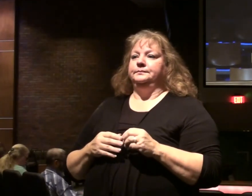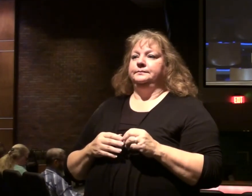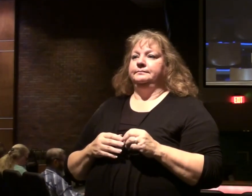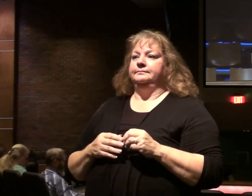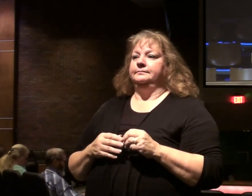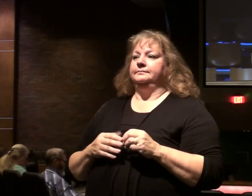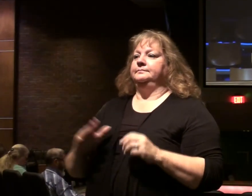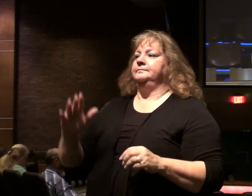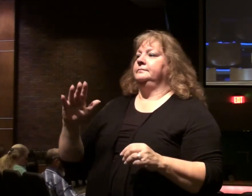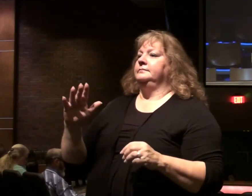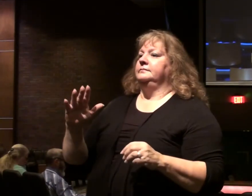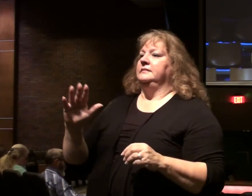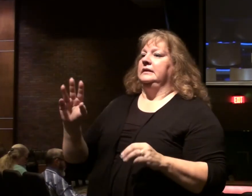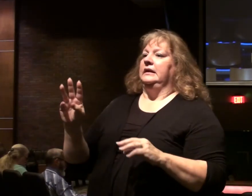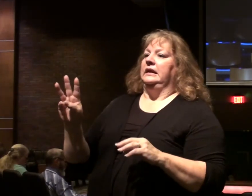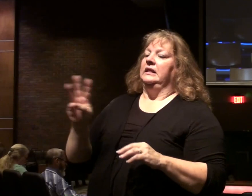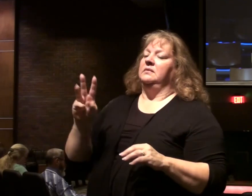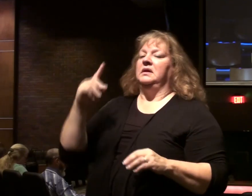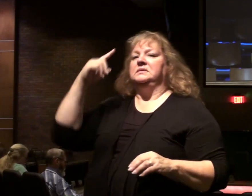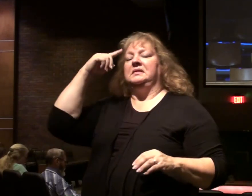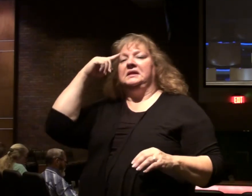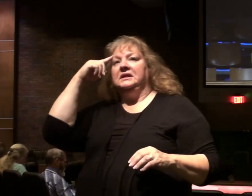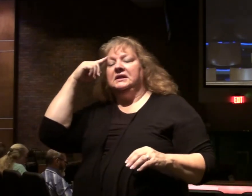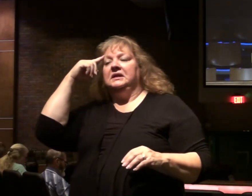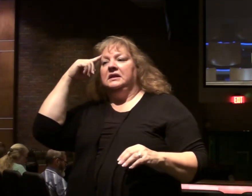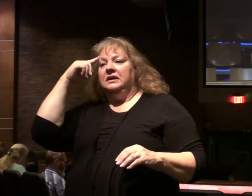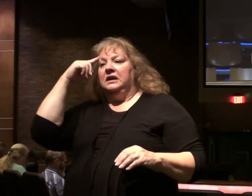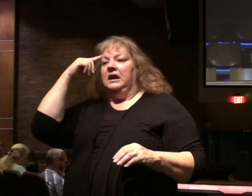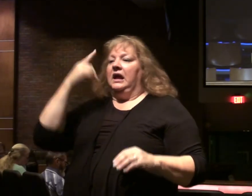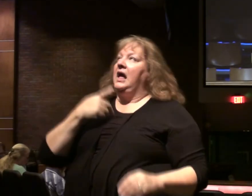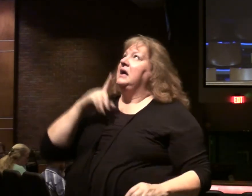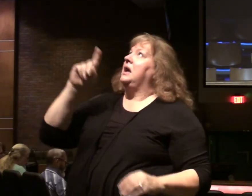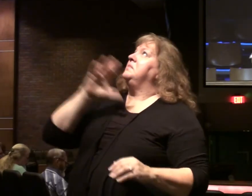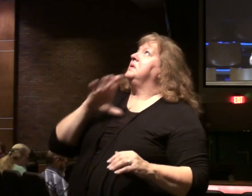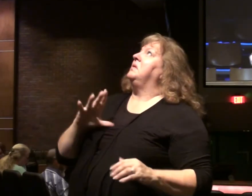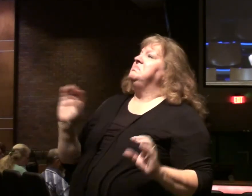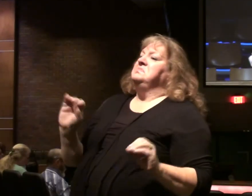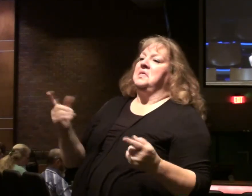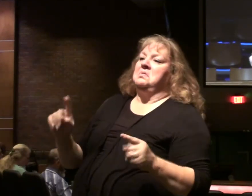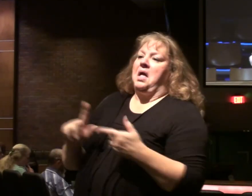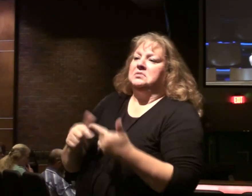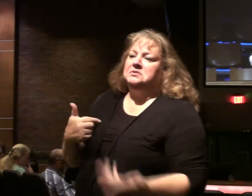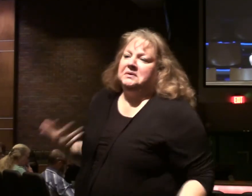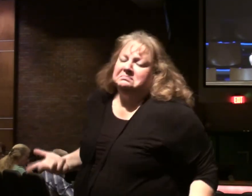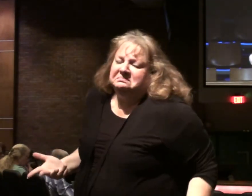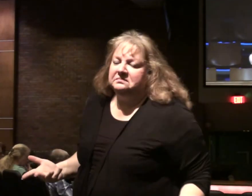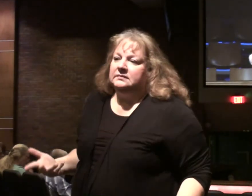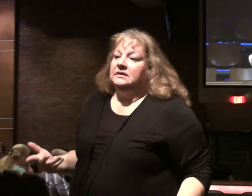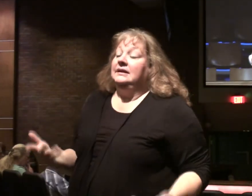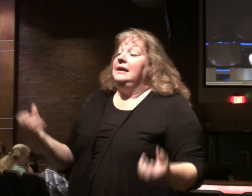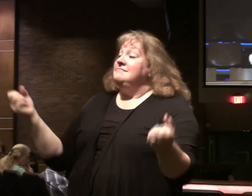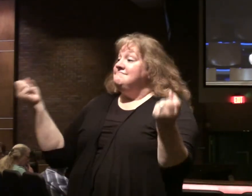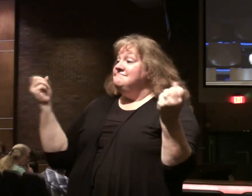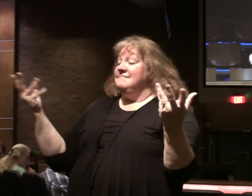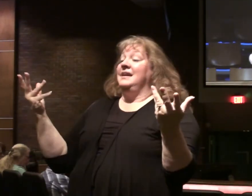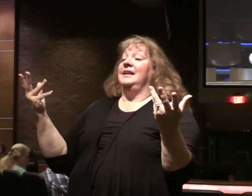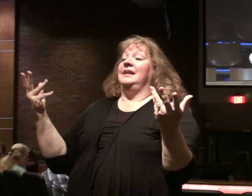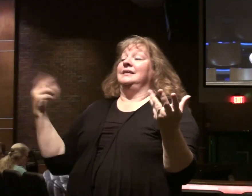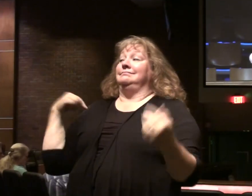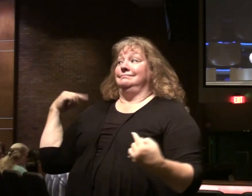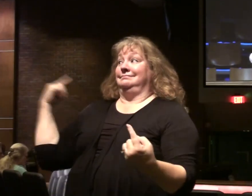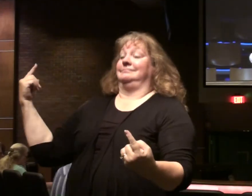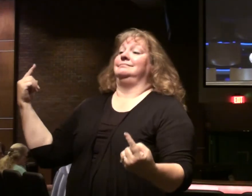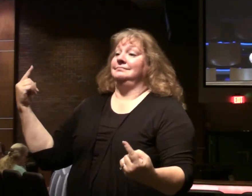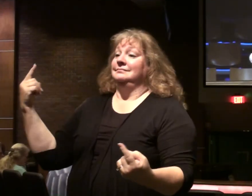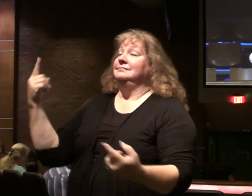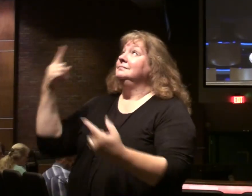You know. In our day in the West. We might think. Well. You know. You come to Christ. Not that much will happen to you. Many people. In this day. And through churches. When you